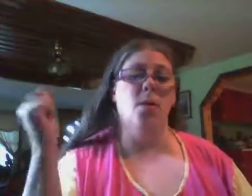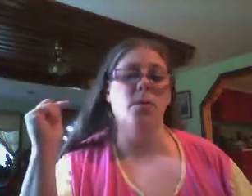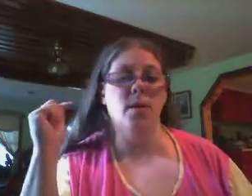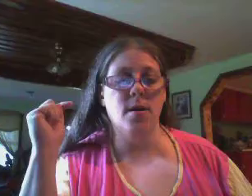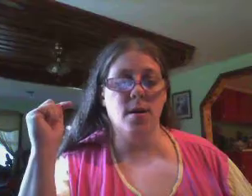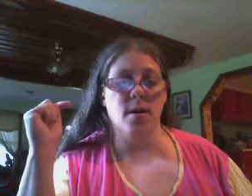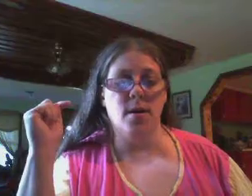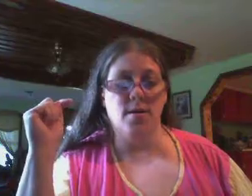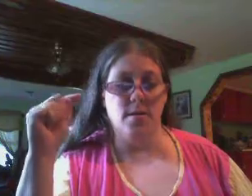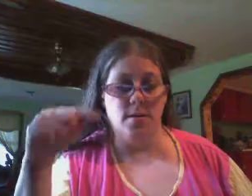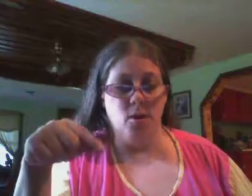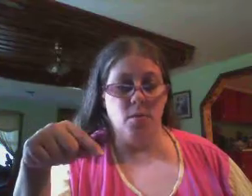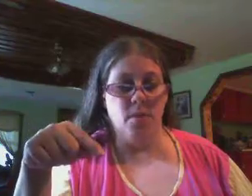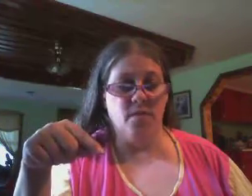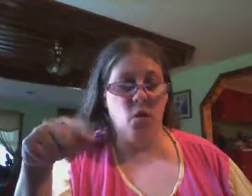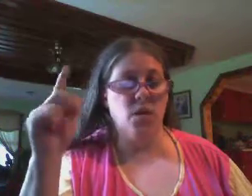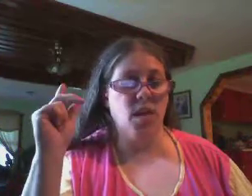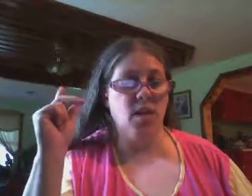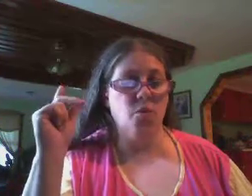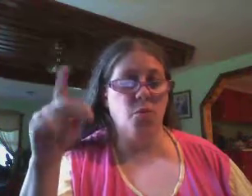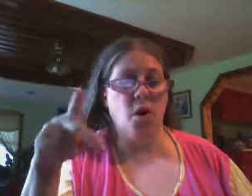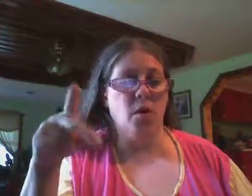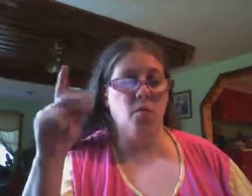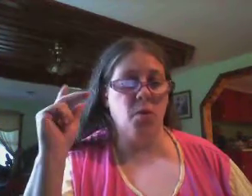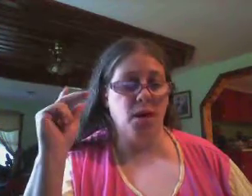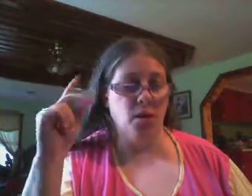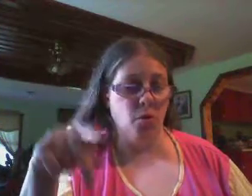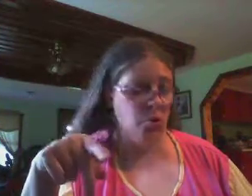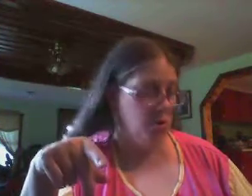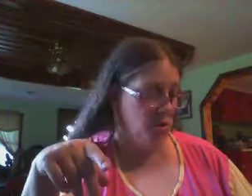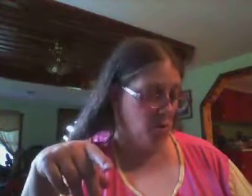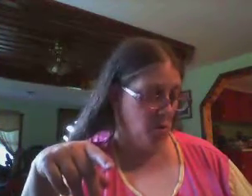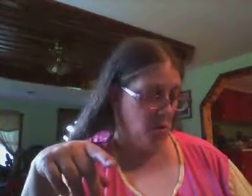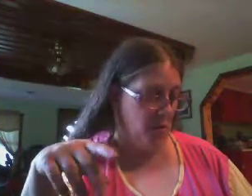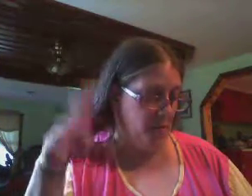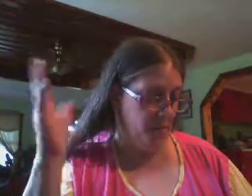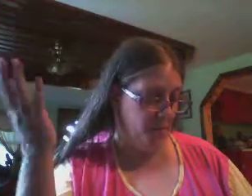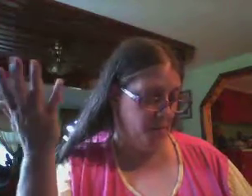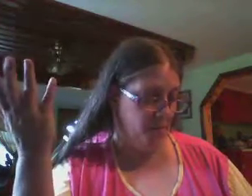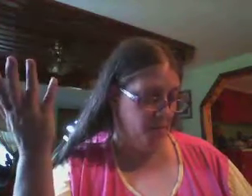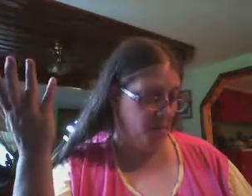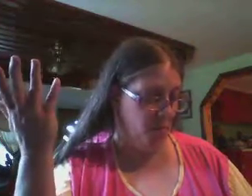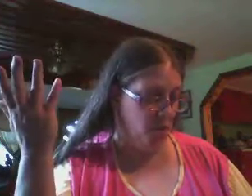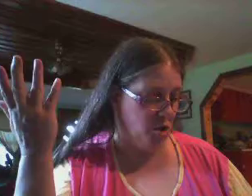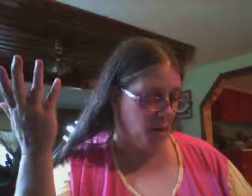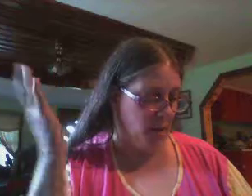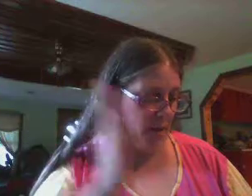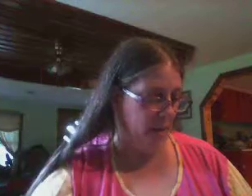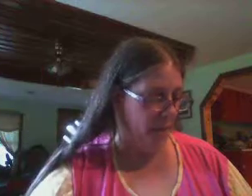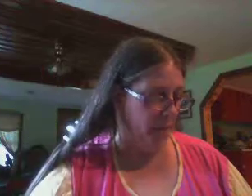below. So, tell me the first thing you thought of when I told you this word. And, what you think about it.